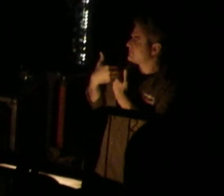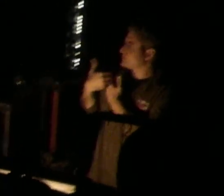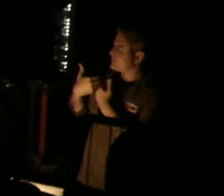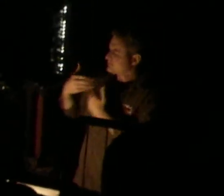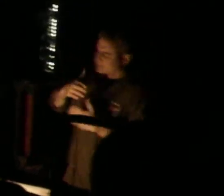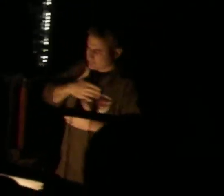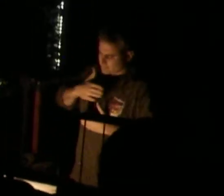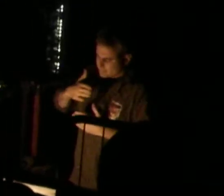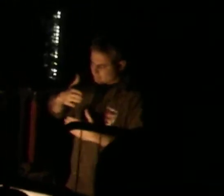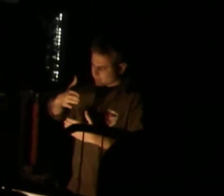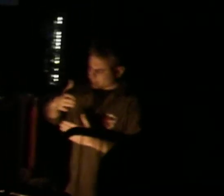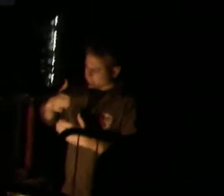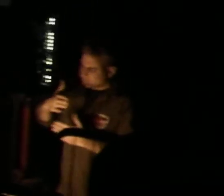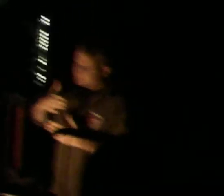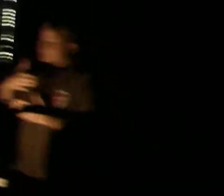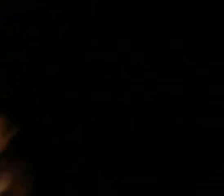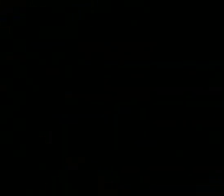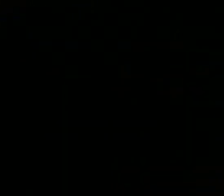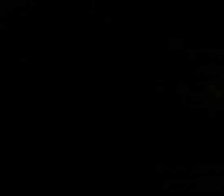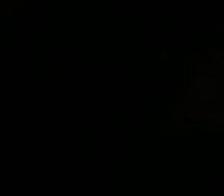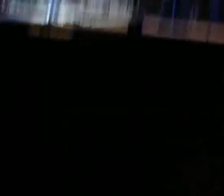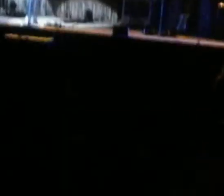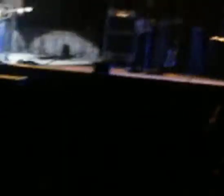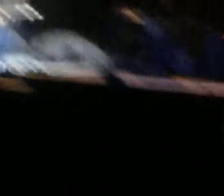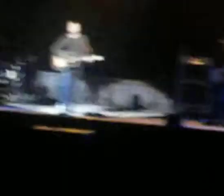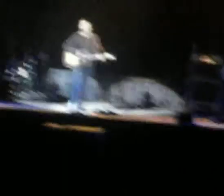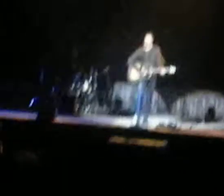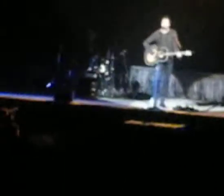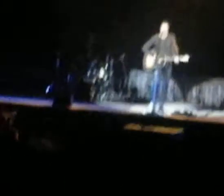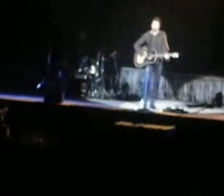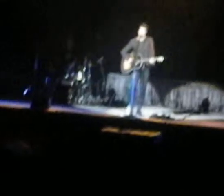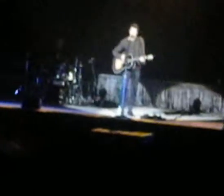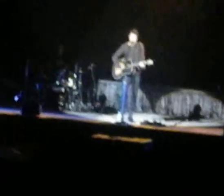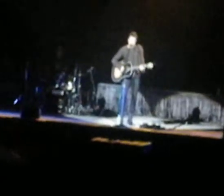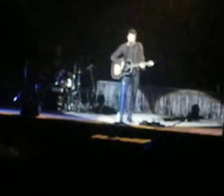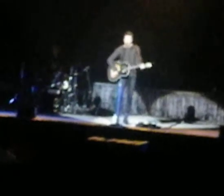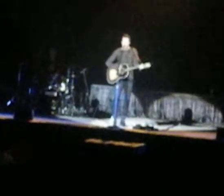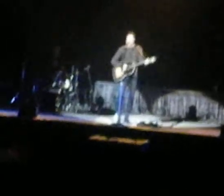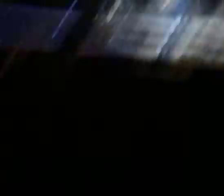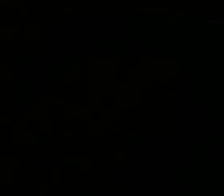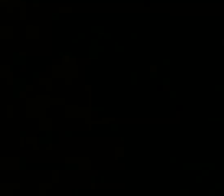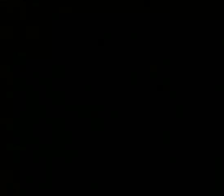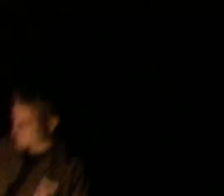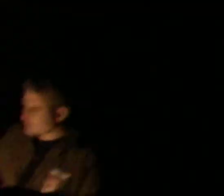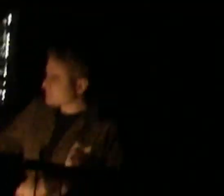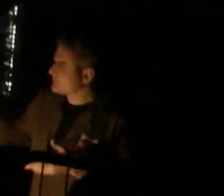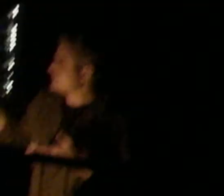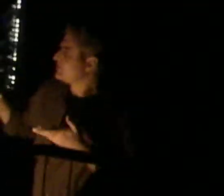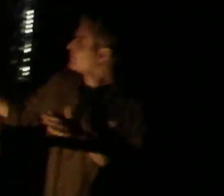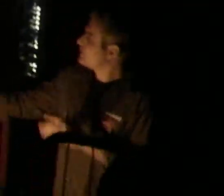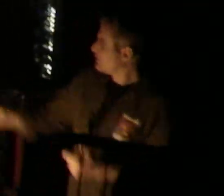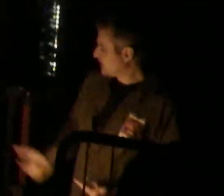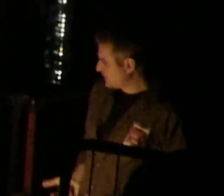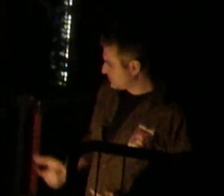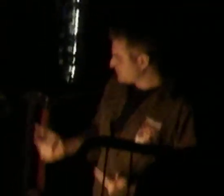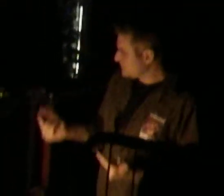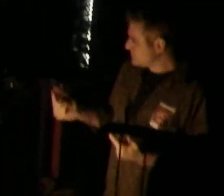Just breathe That's the love that you may be